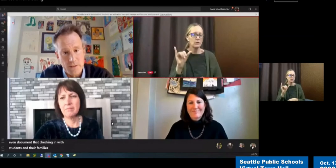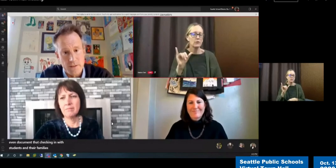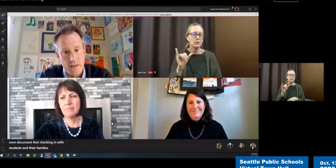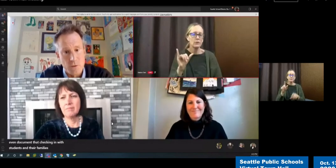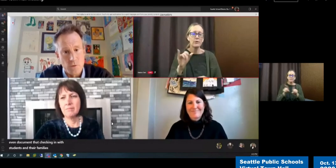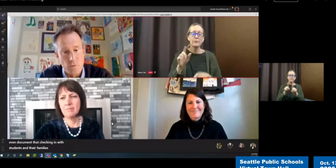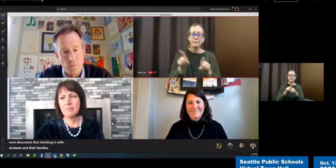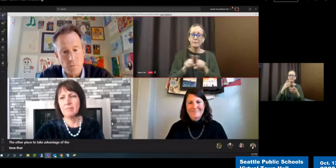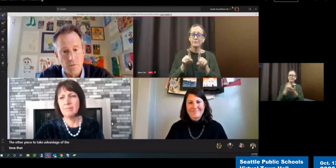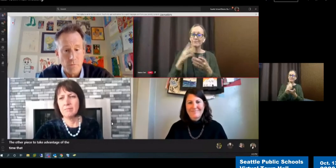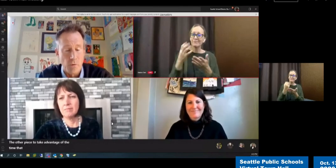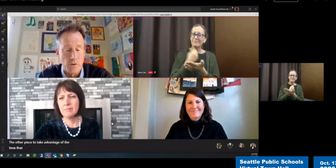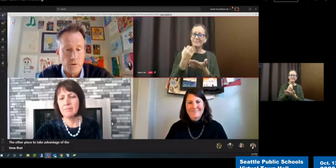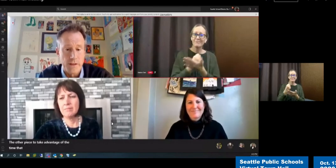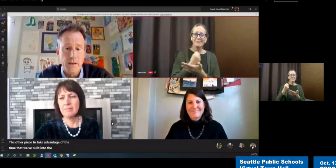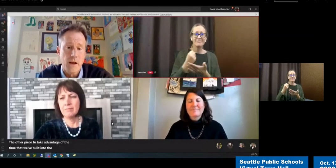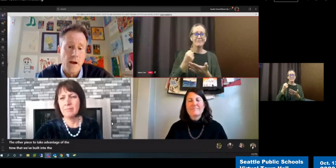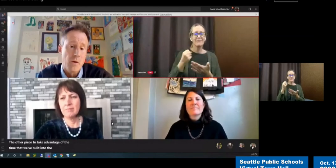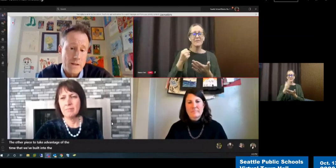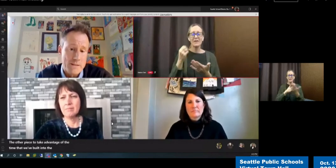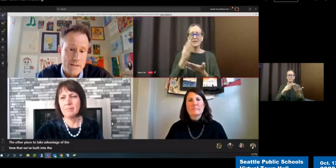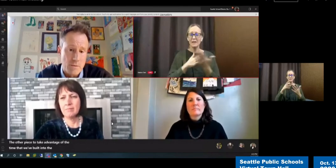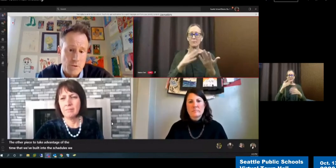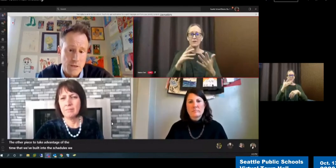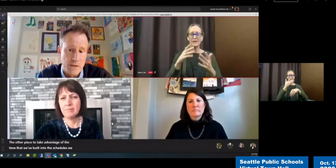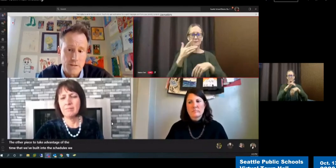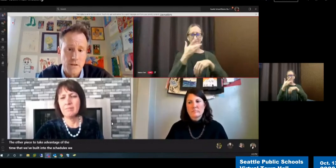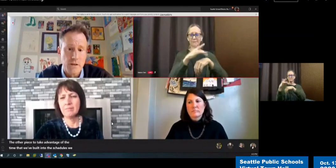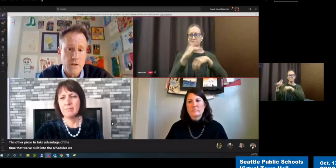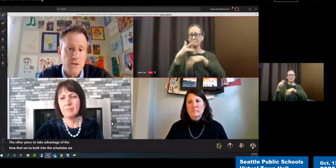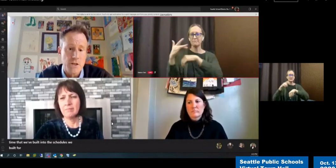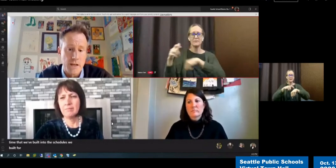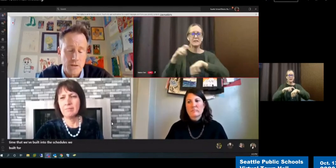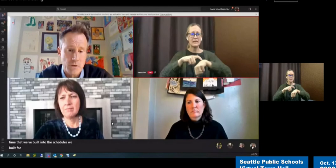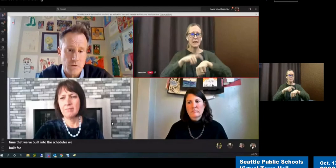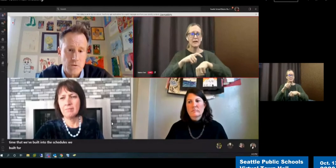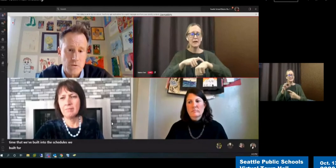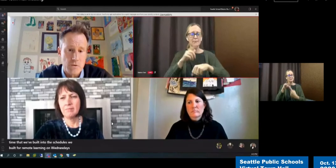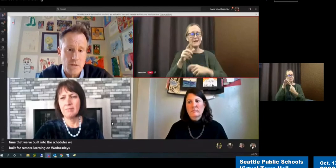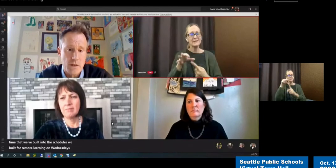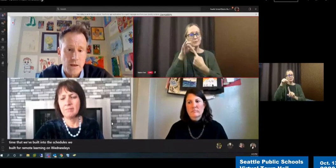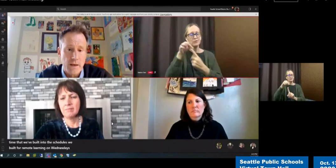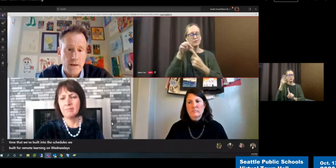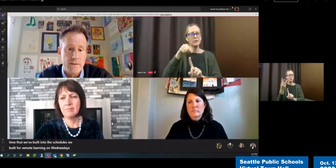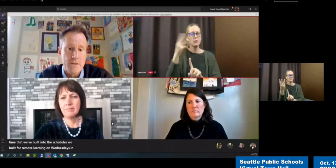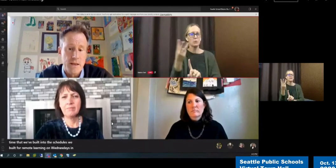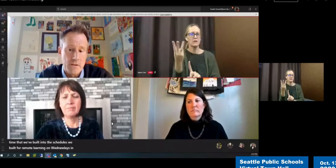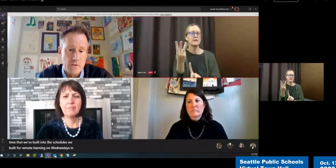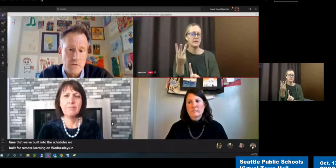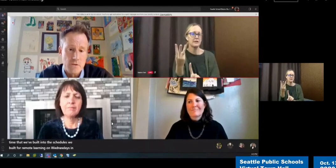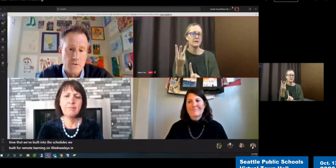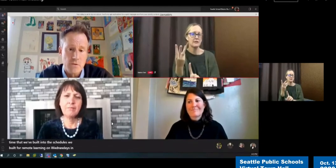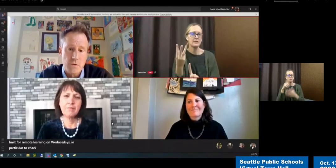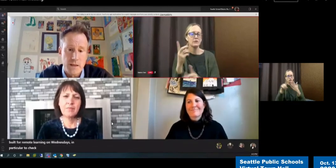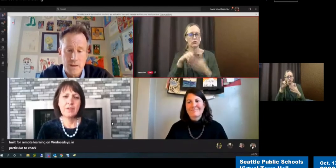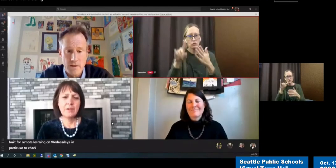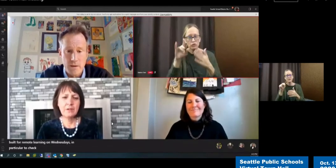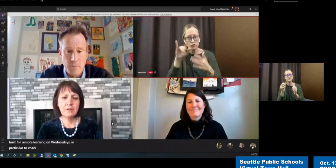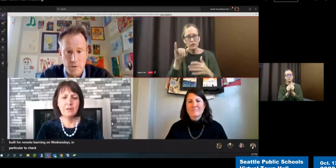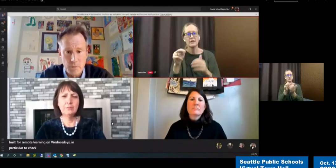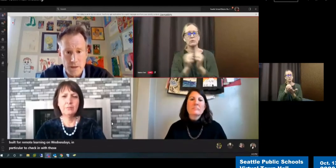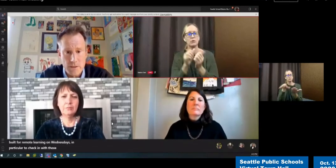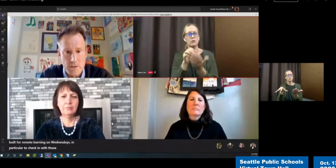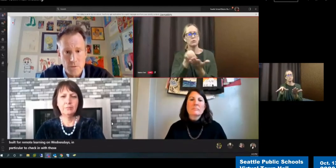into the schedules we've built for remote learning. On Wednesdays in particular, to check in with those students. And together, those are two key